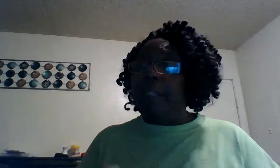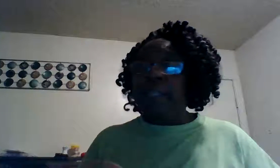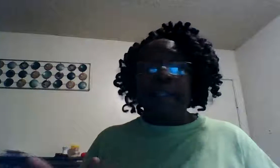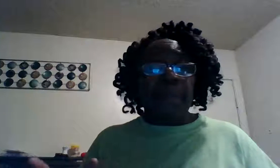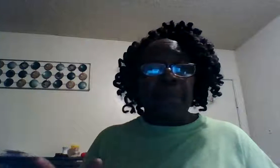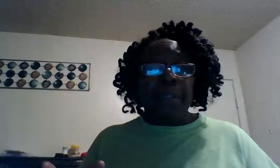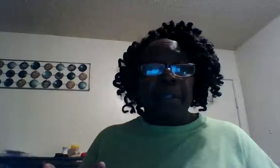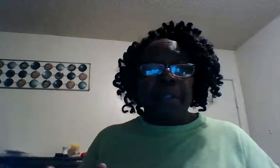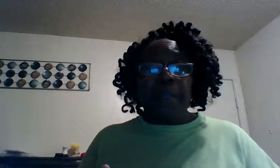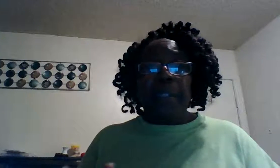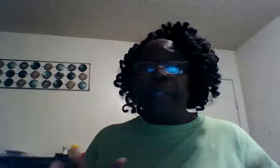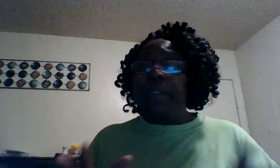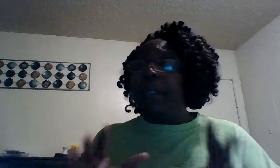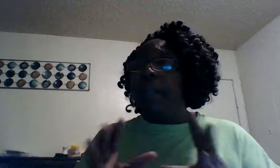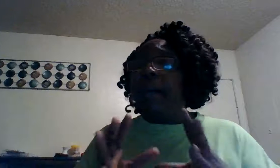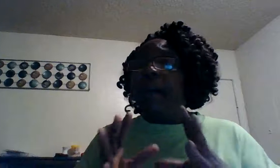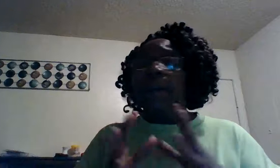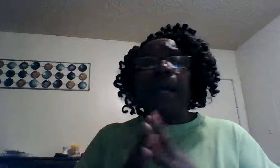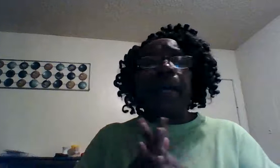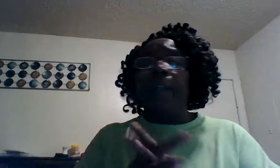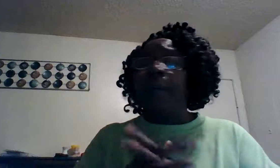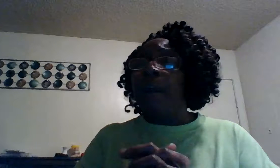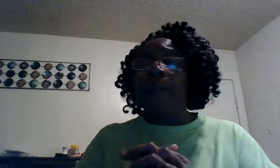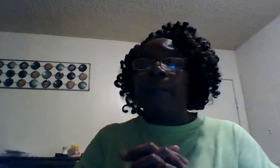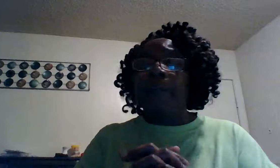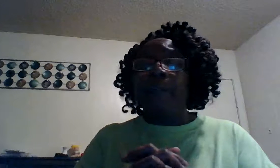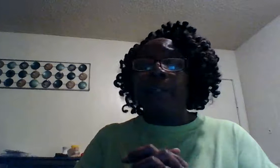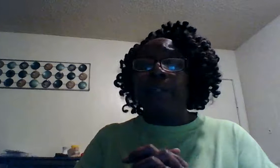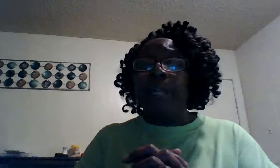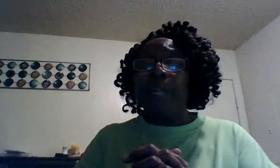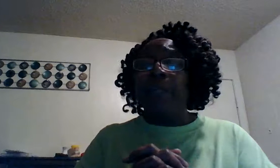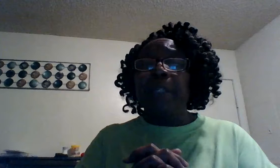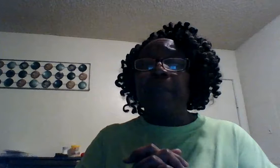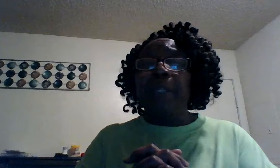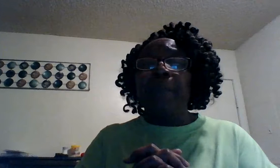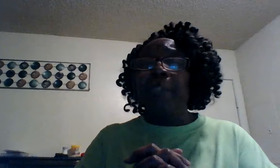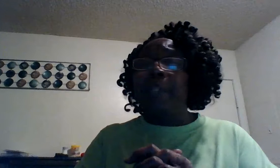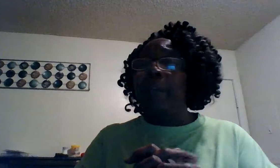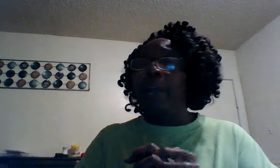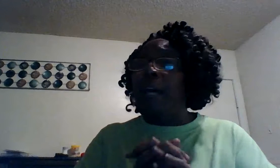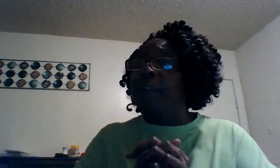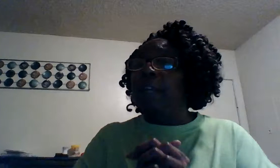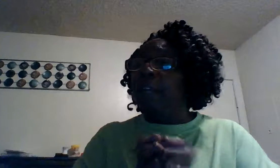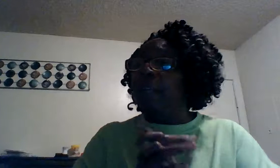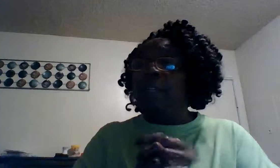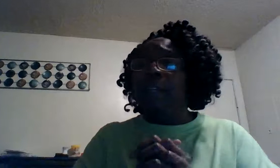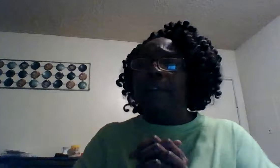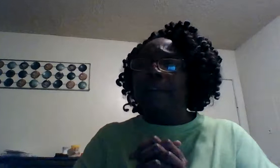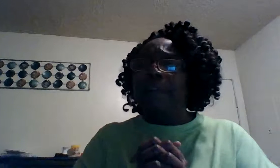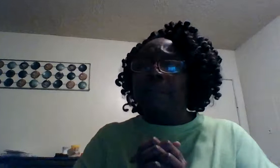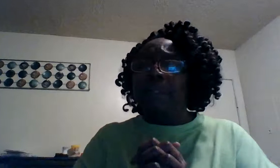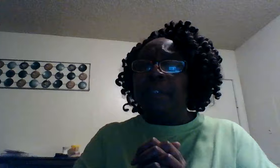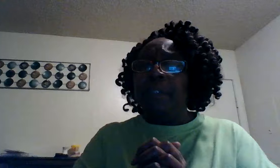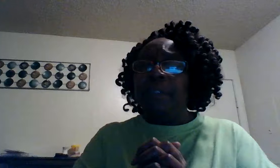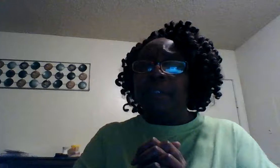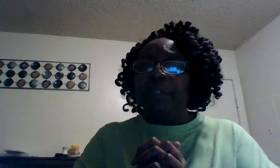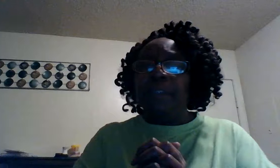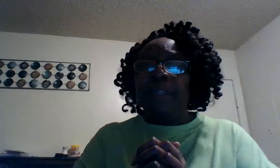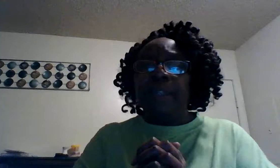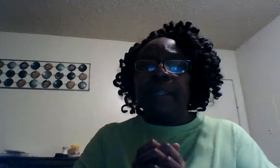get them but he said no God don't hurt them that's what he mean when he said Father forgive them forgive